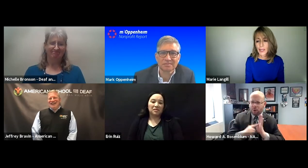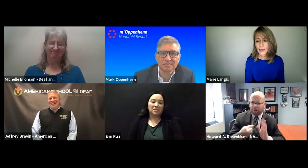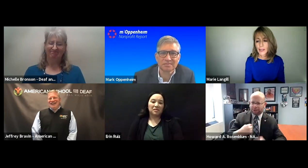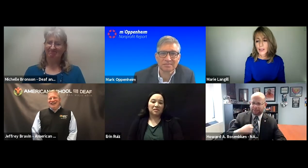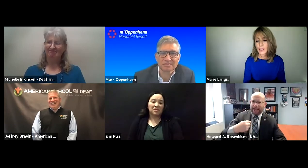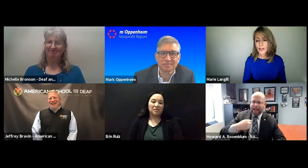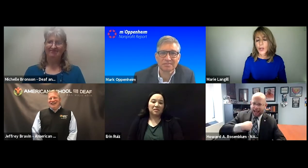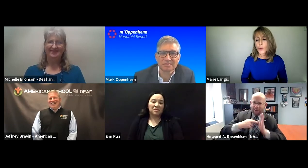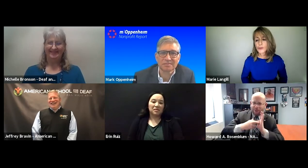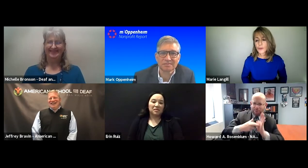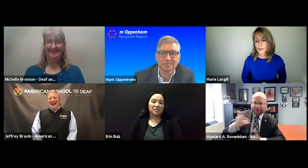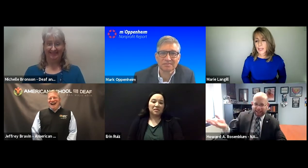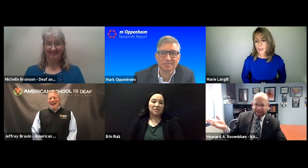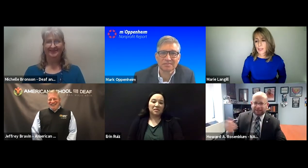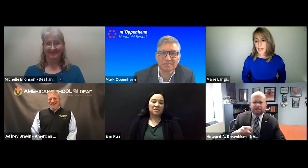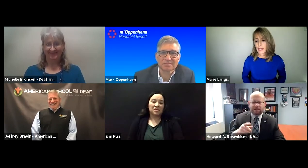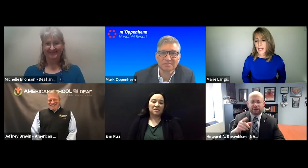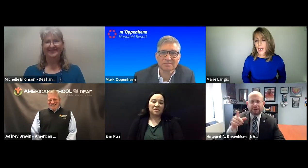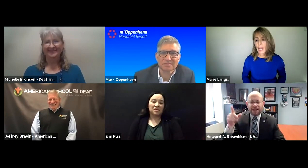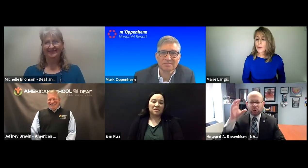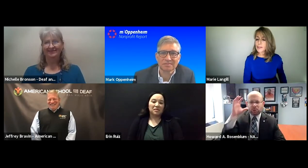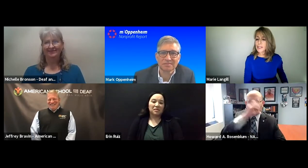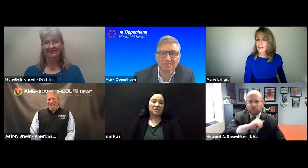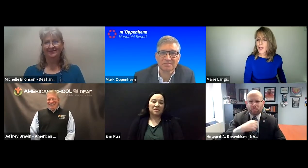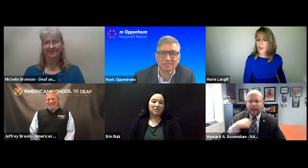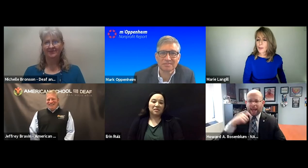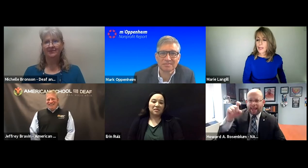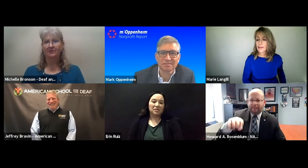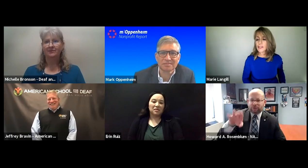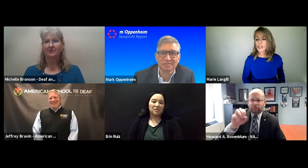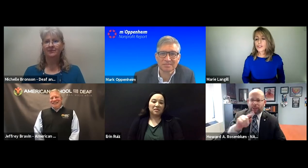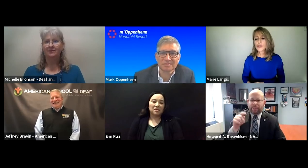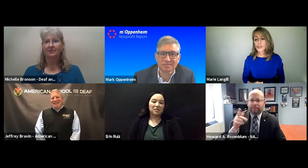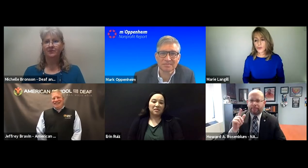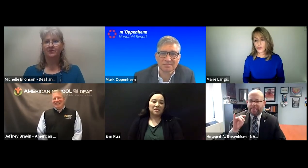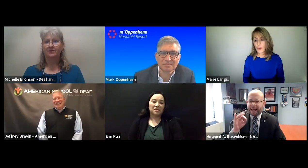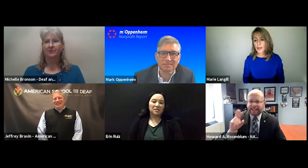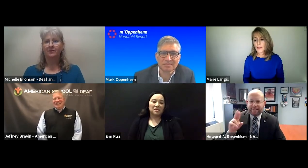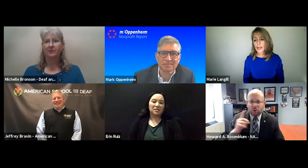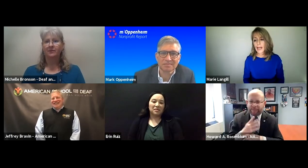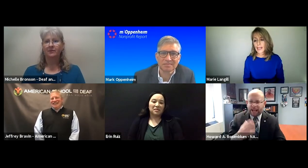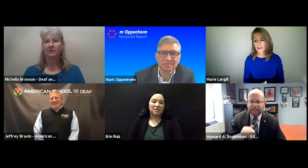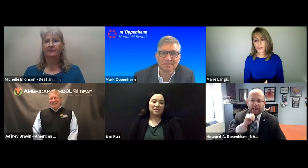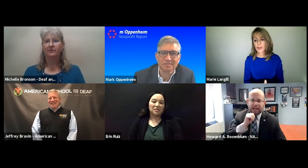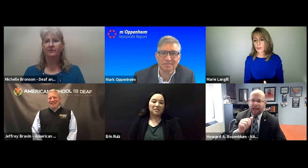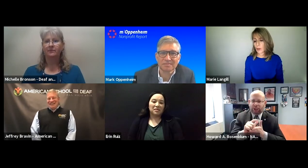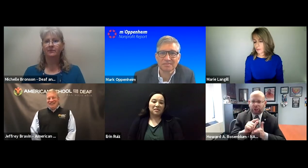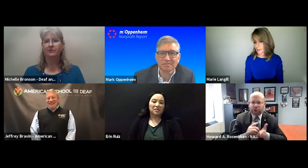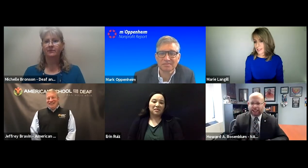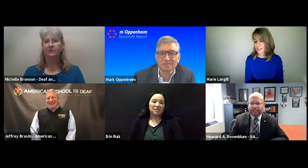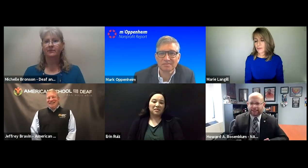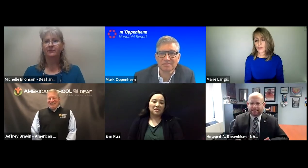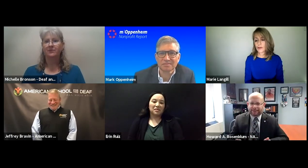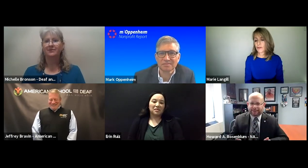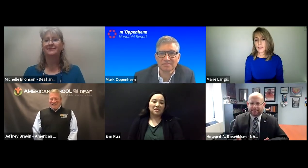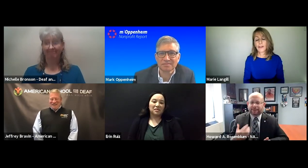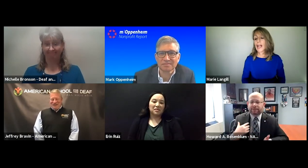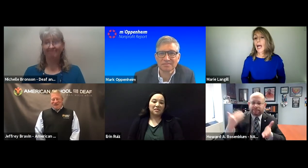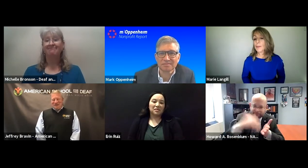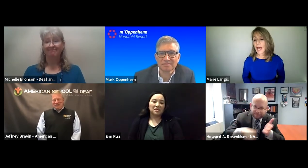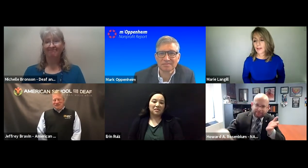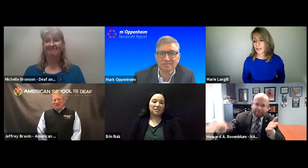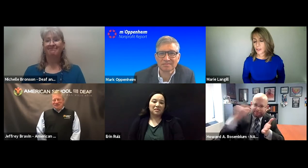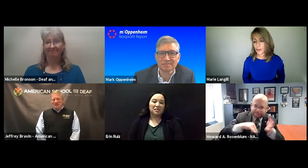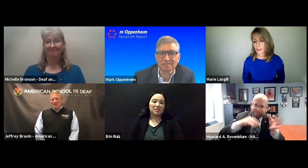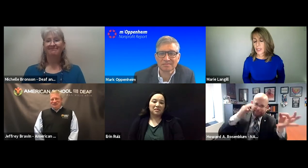And I'm like, no one's representing me. I'm representing them. They just assume that I have to be the plaintiff or the defendant,